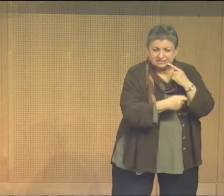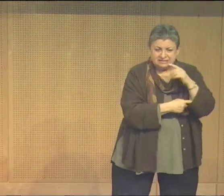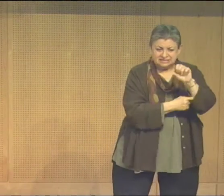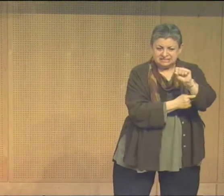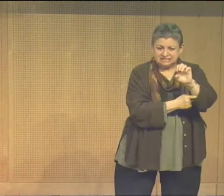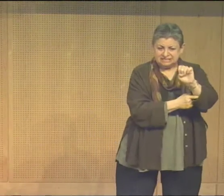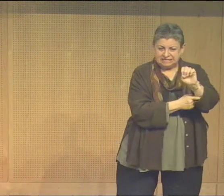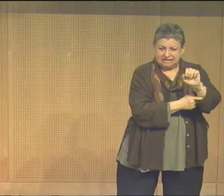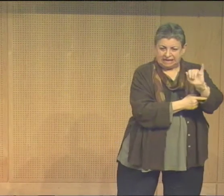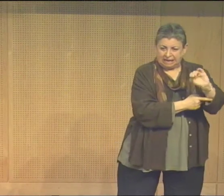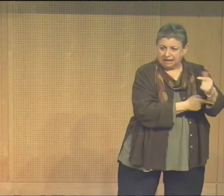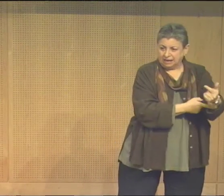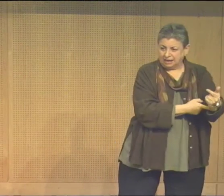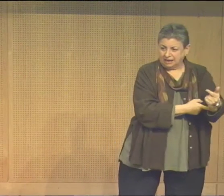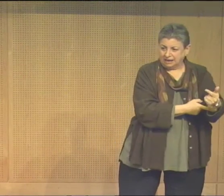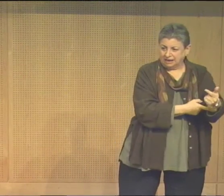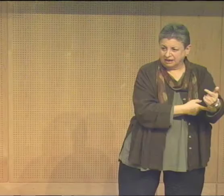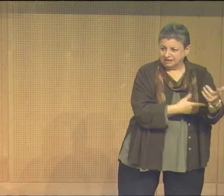see the second crayon it says seeing